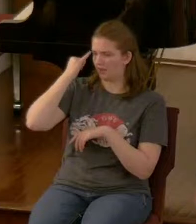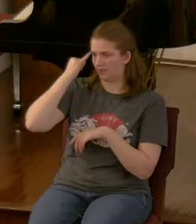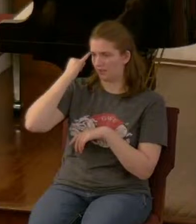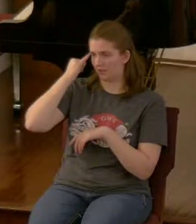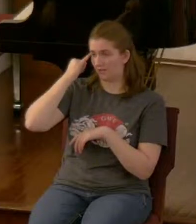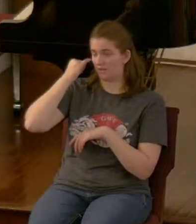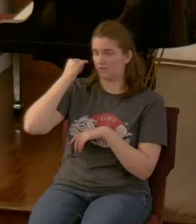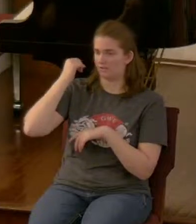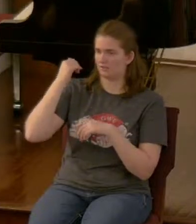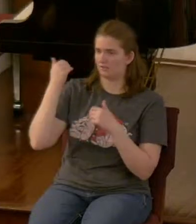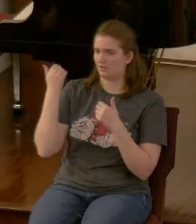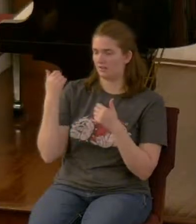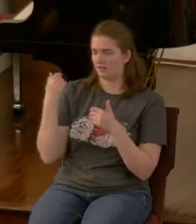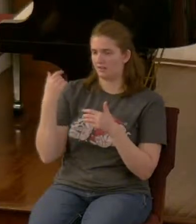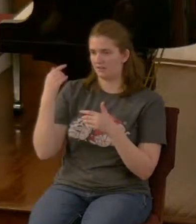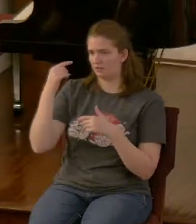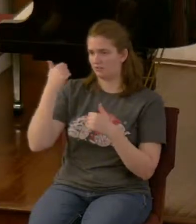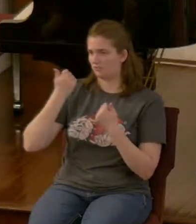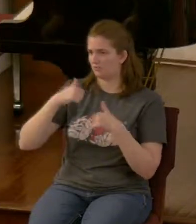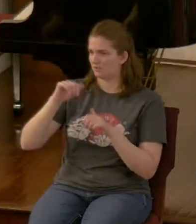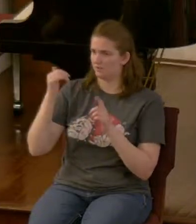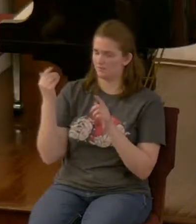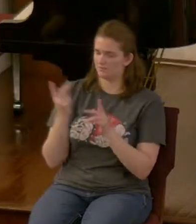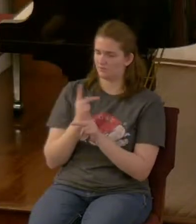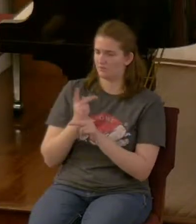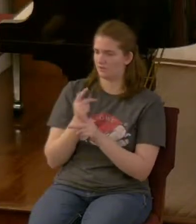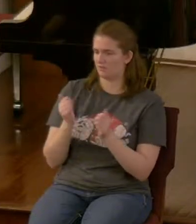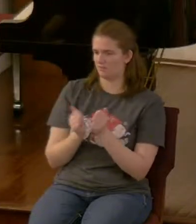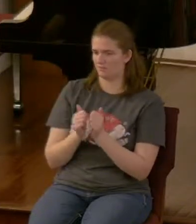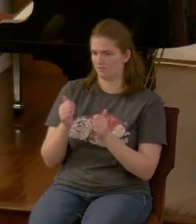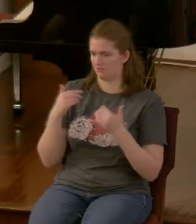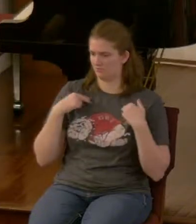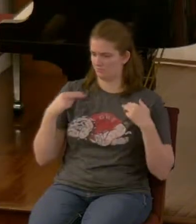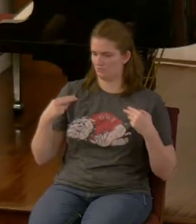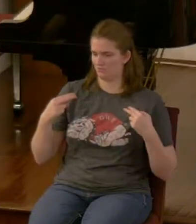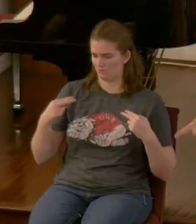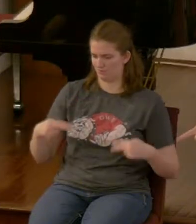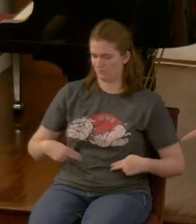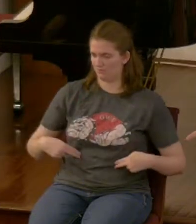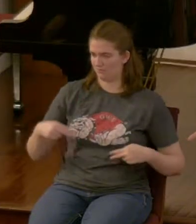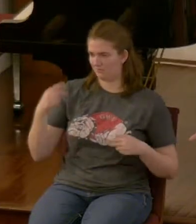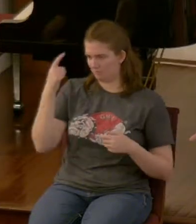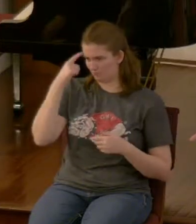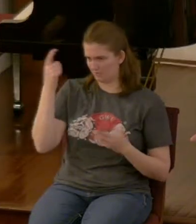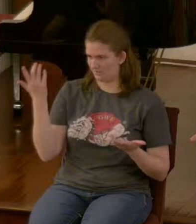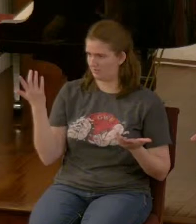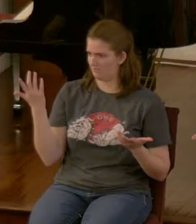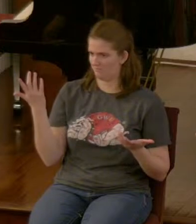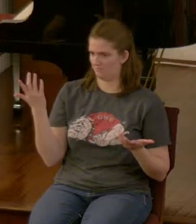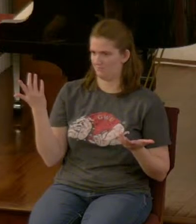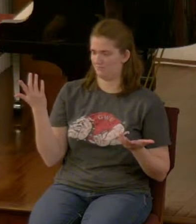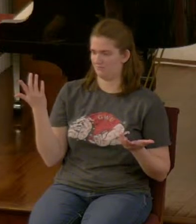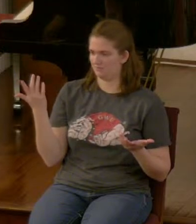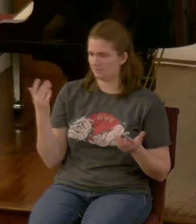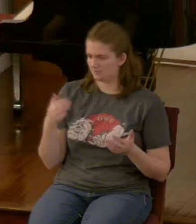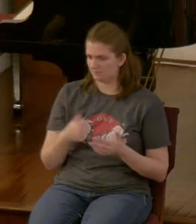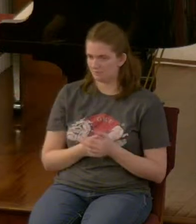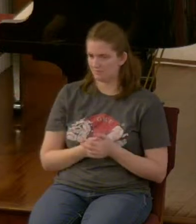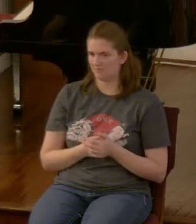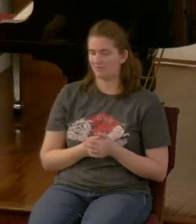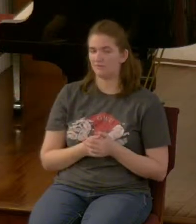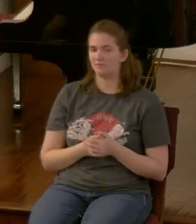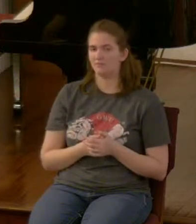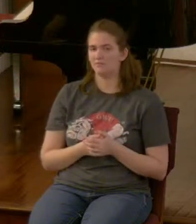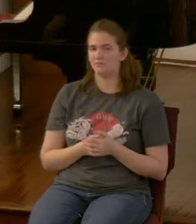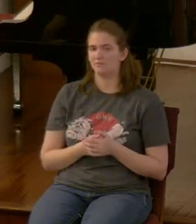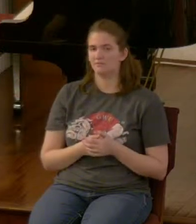well I got you one better God said it doesn't matter if you believe it and that settles it that that's the that's